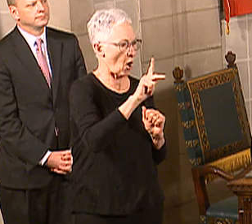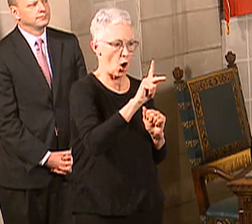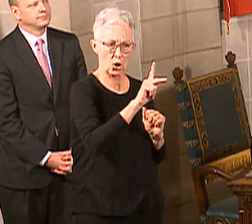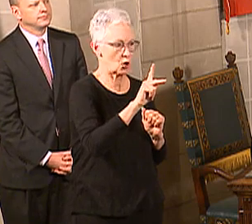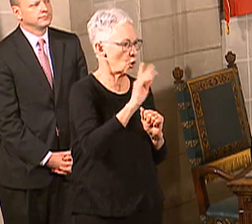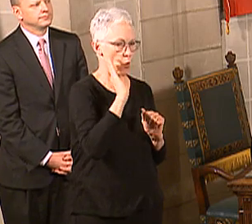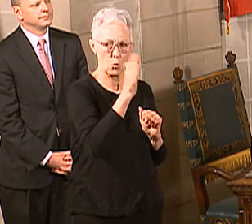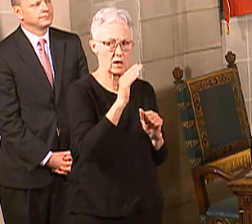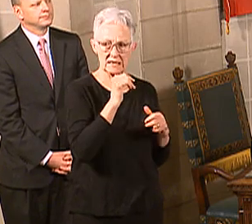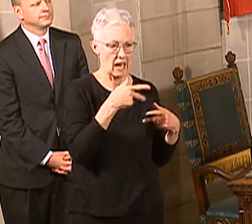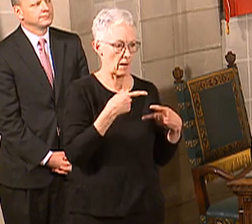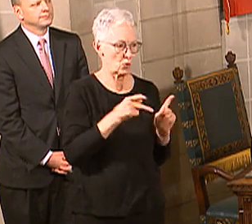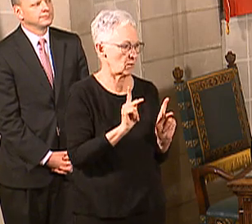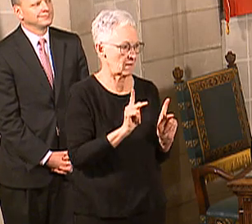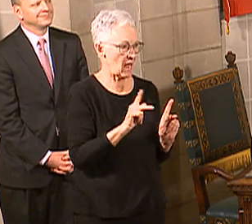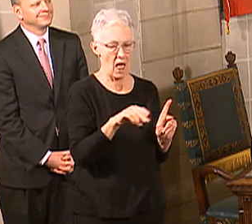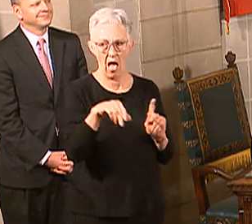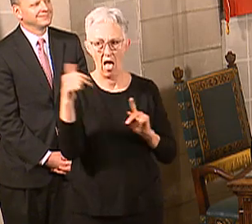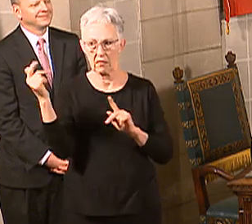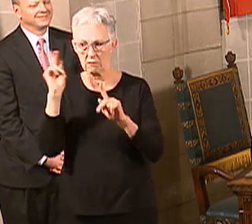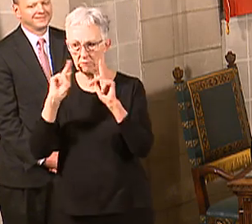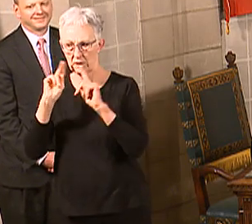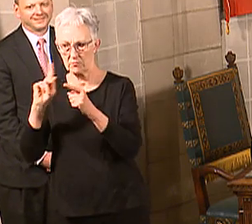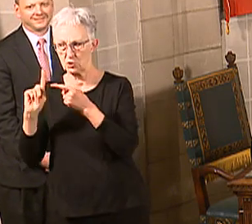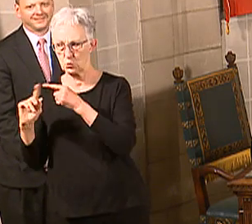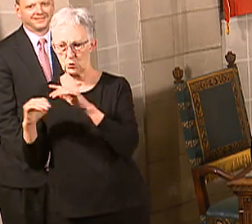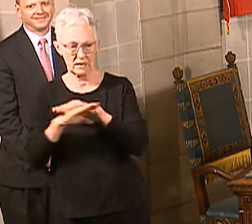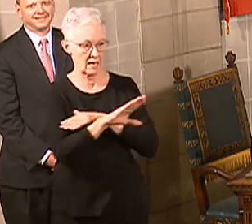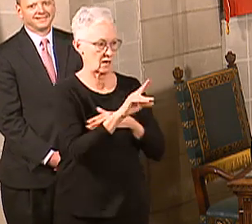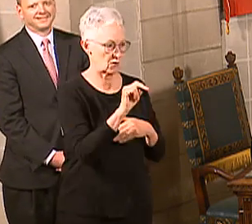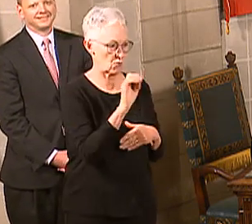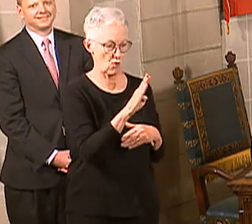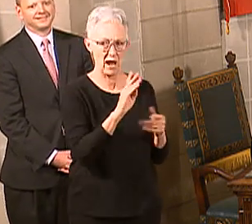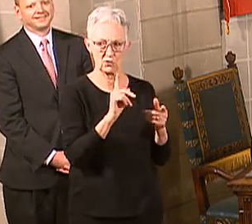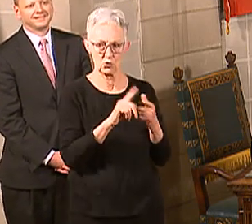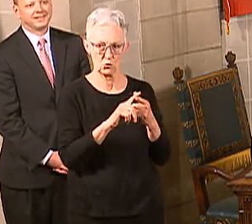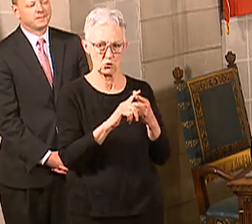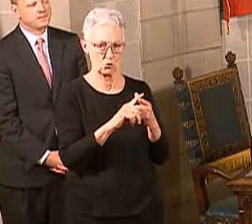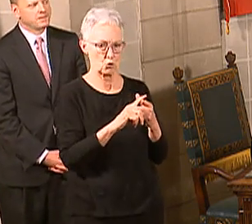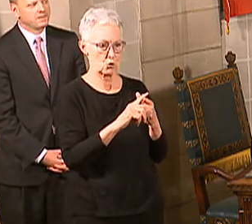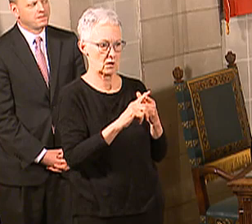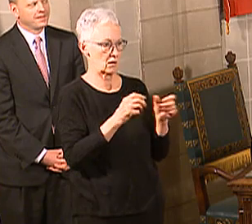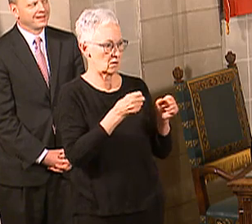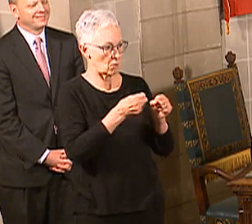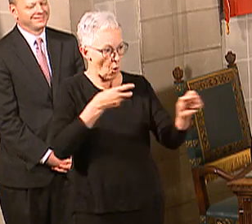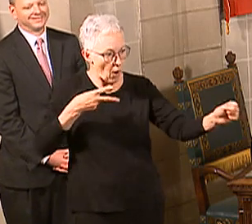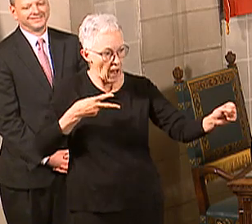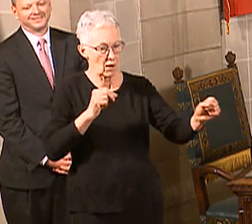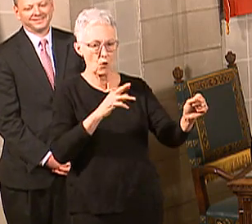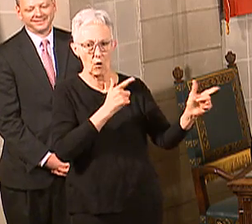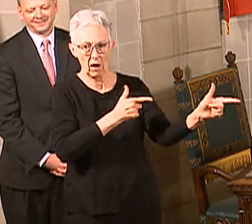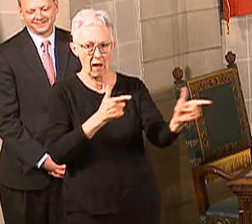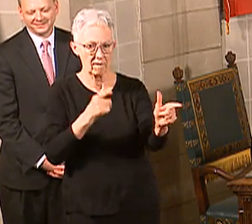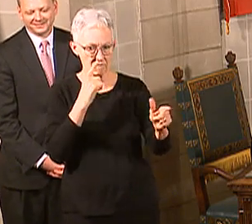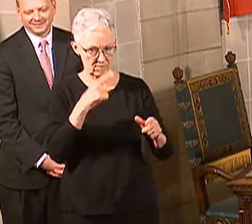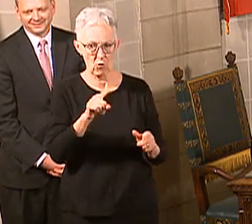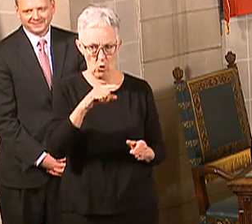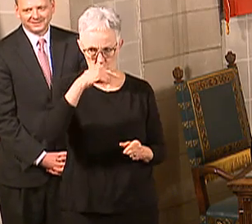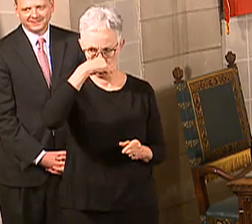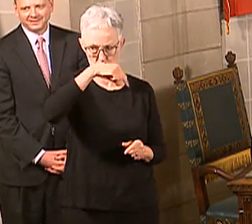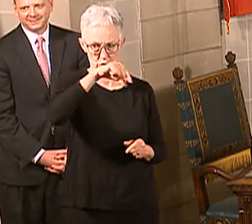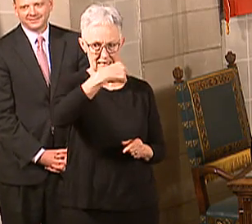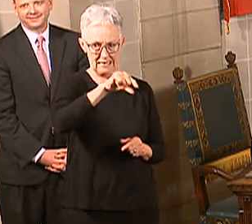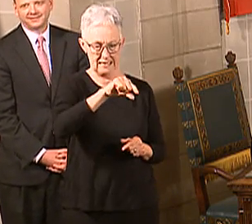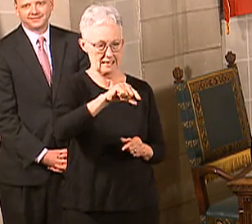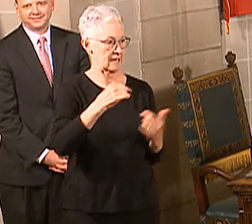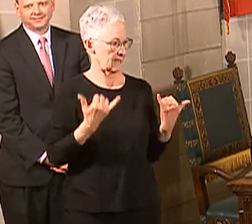We've got the best turkey hunting state in the country. I think you all know that. I proclaim it every year. Nobody's ever said that I'm wrong. But this year